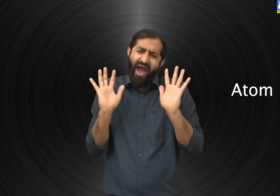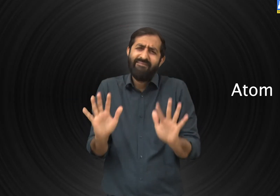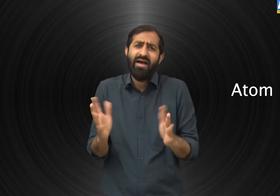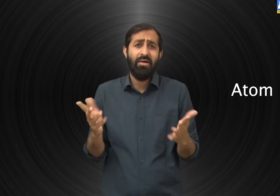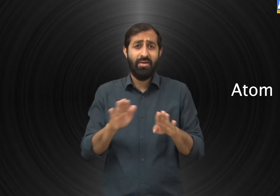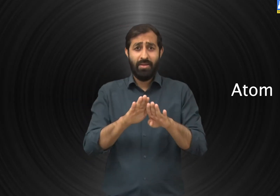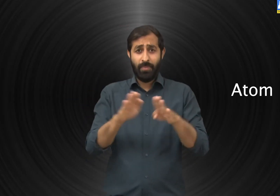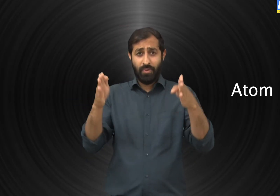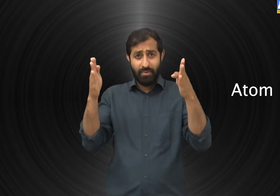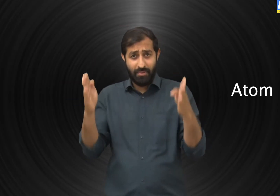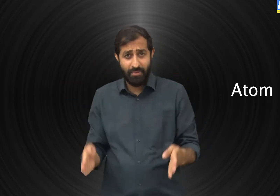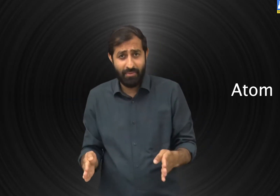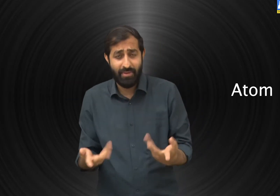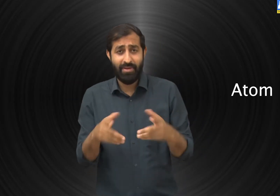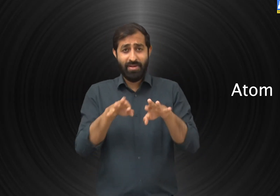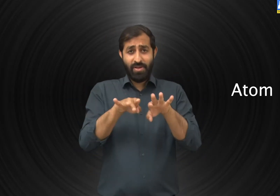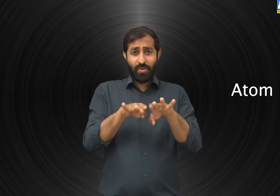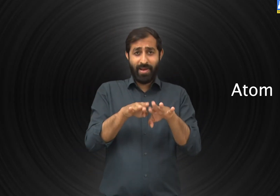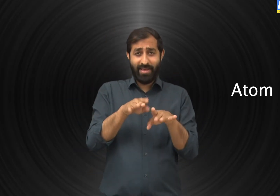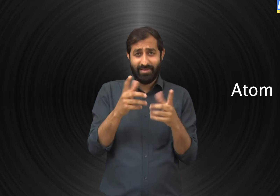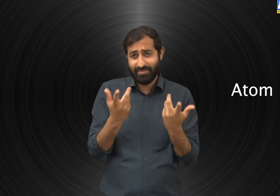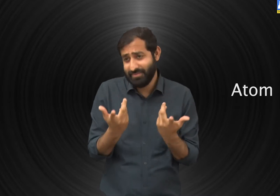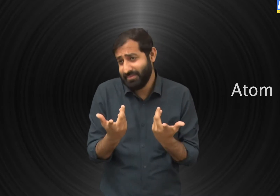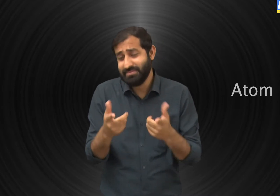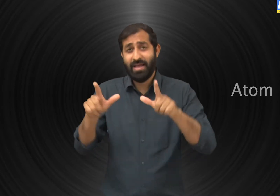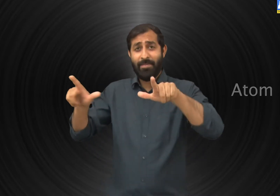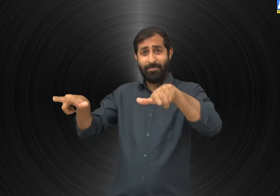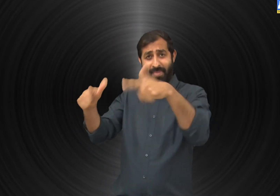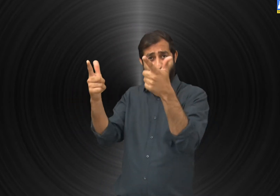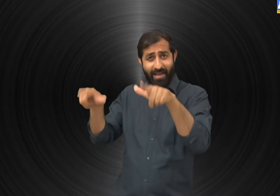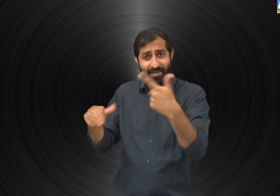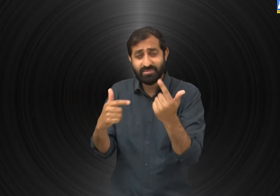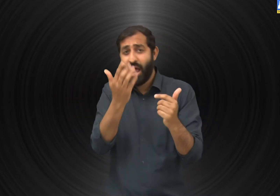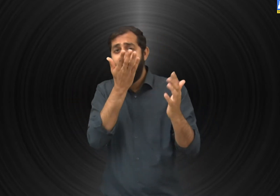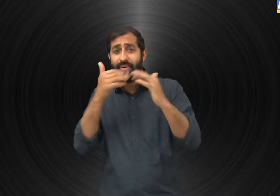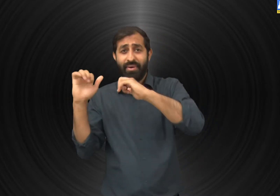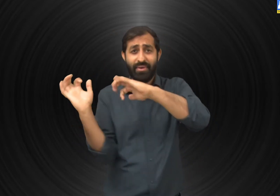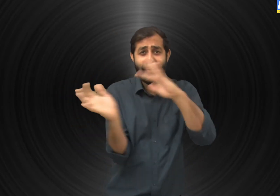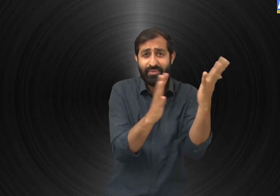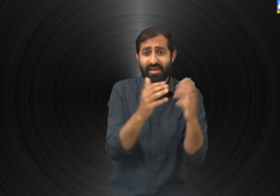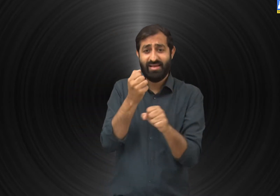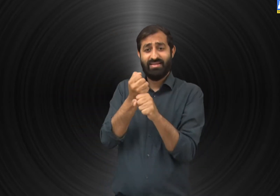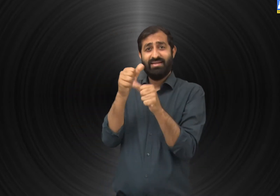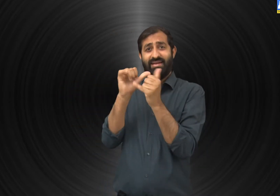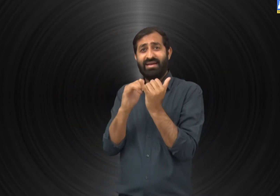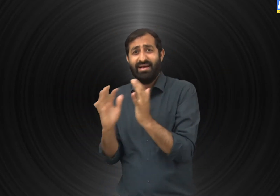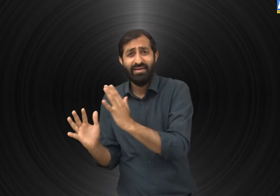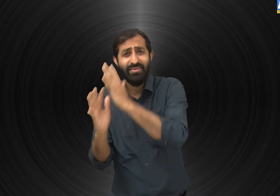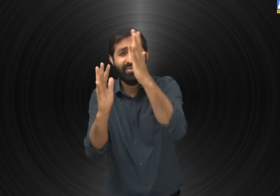gas and plasma is composed of atoms. Objects such as furniture, electronic